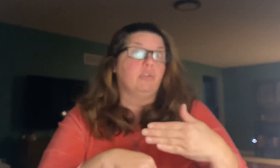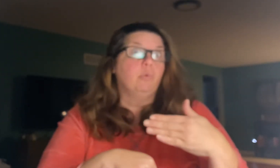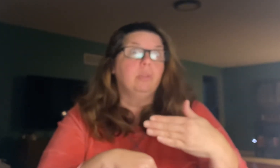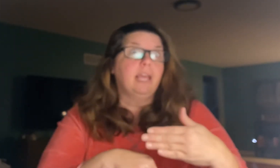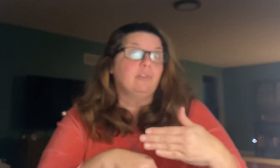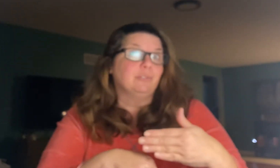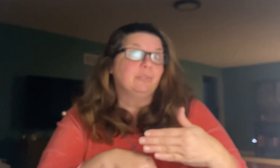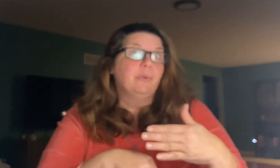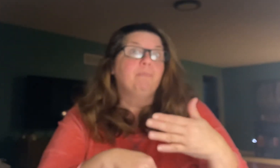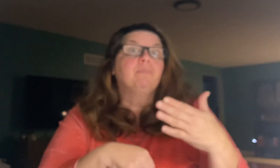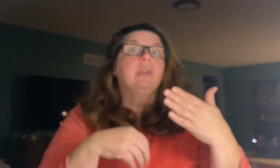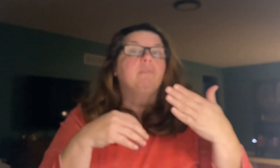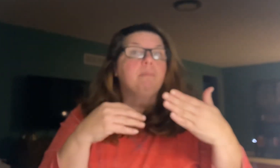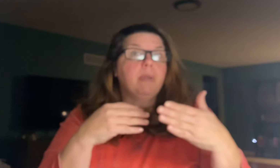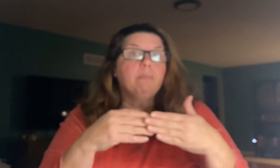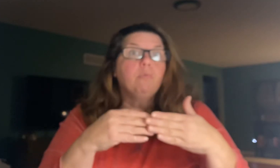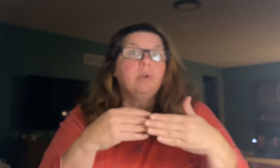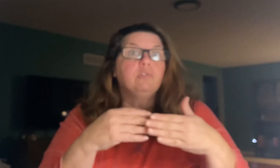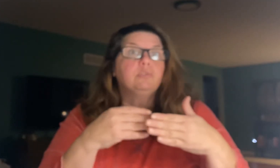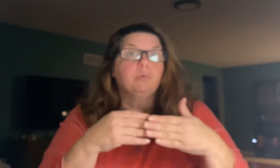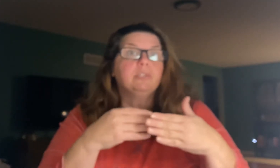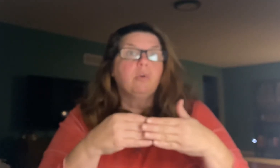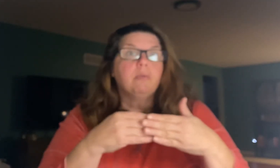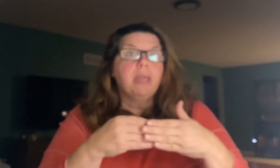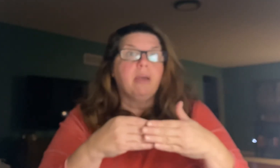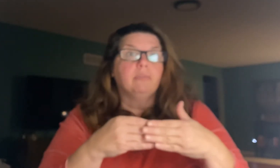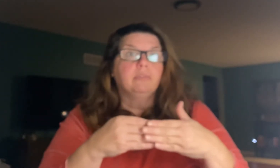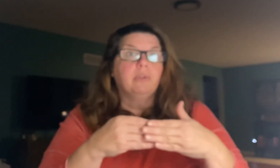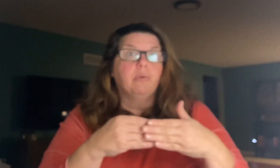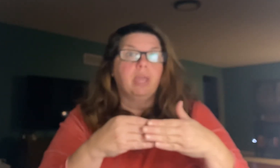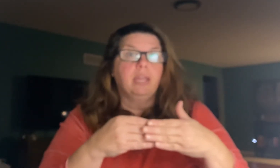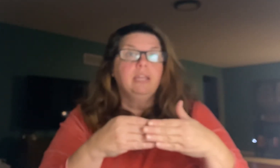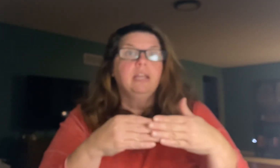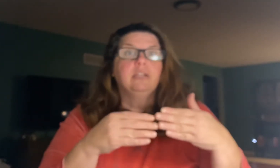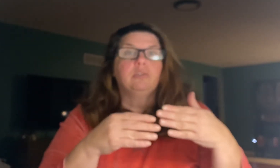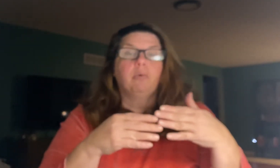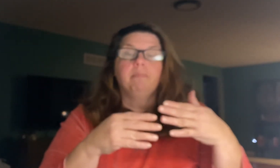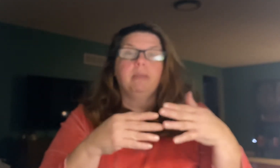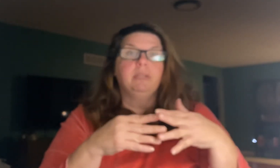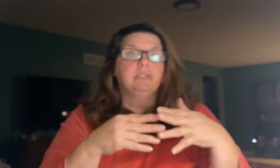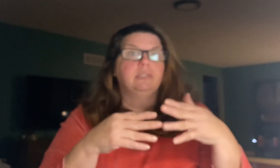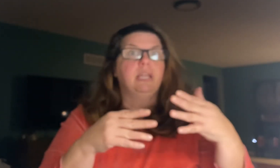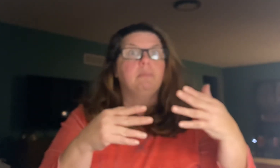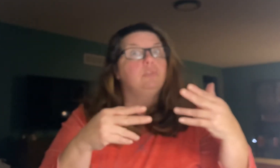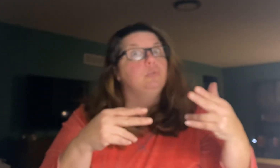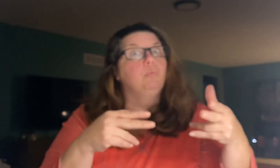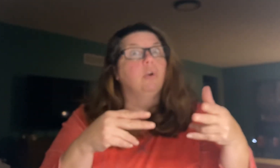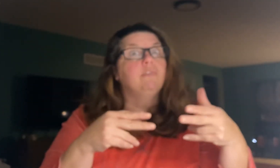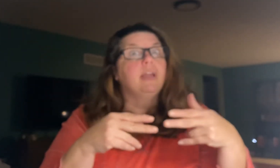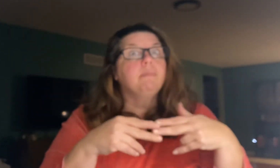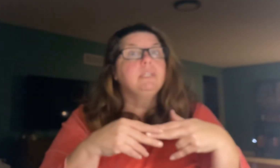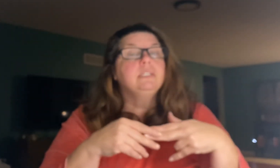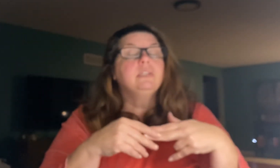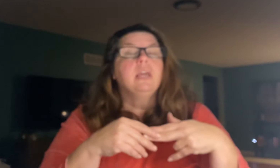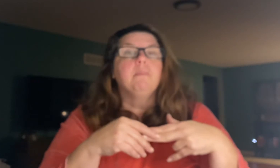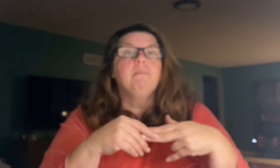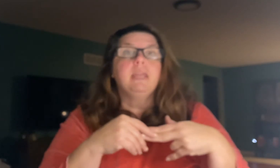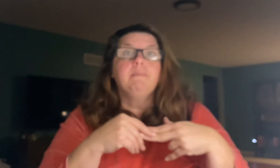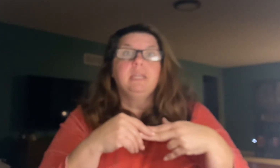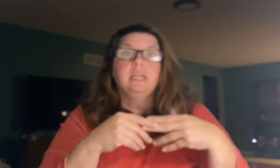or letters. Remember what your sword is all about, okay? So maybe it's the same two word families. Maybe it